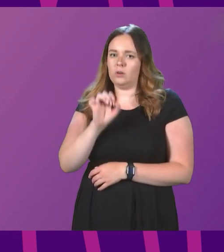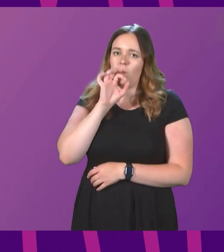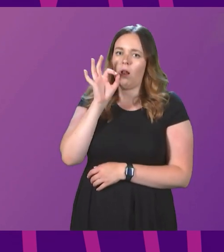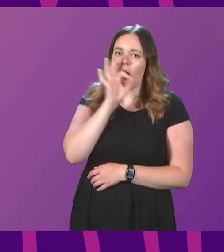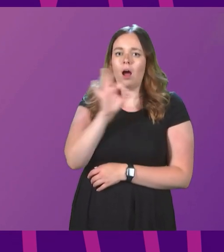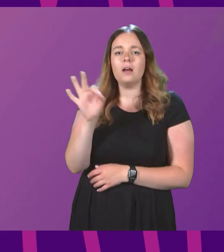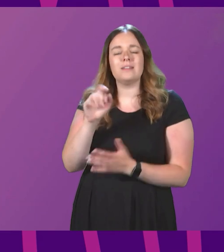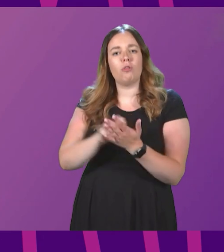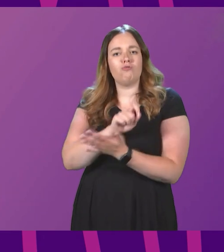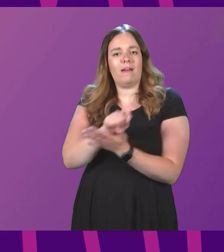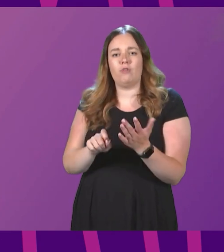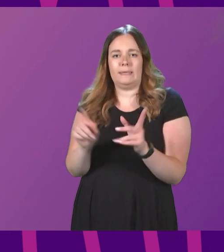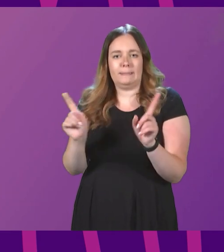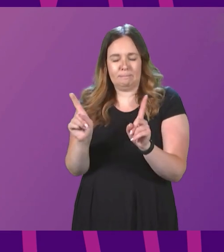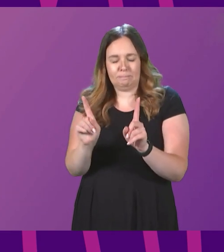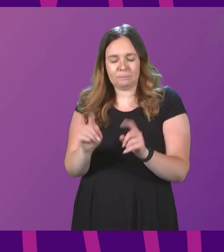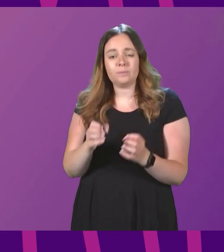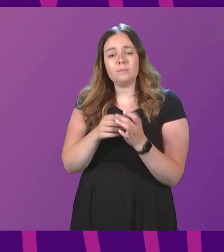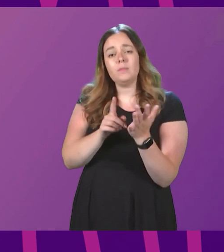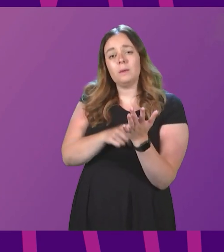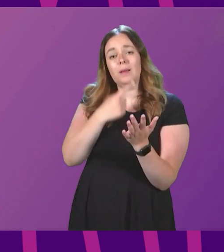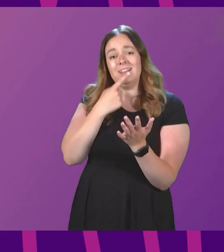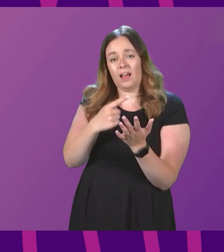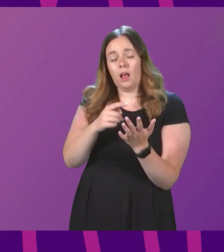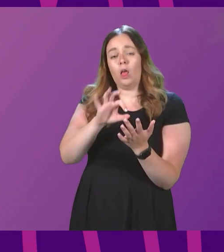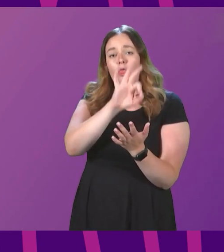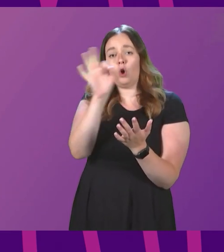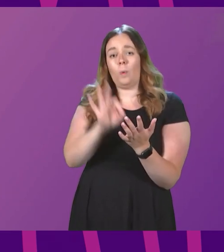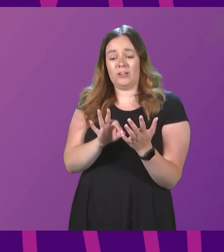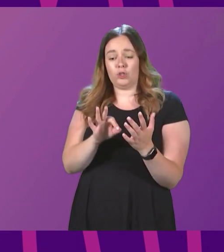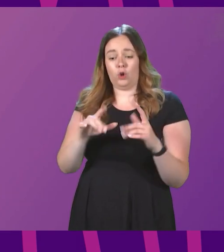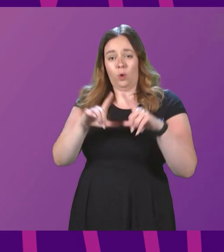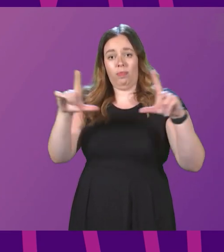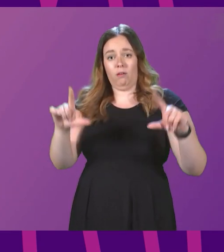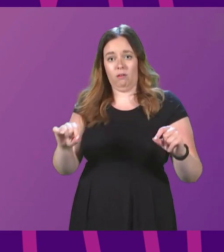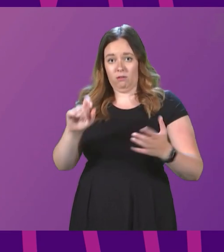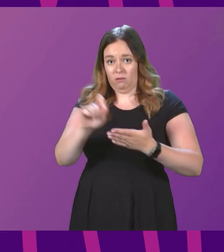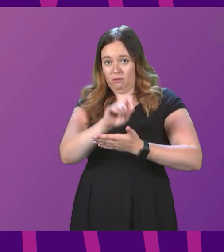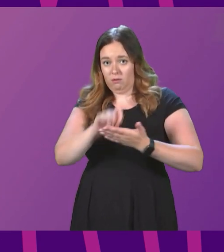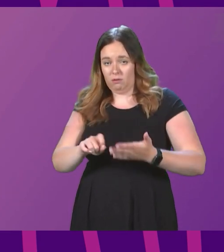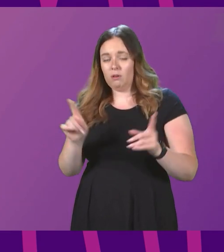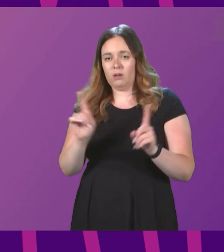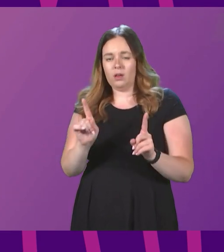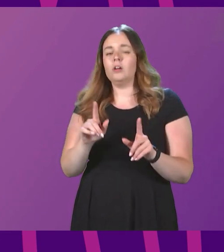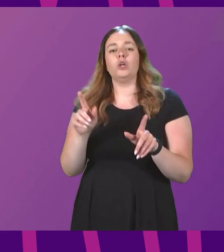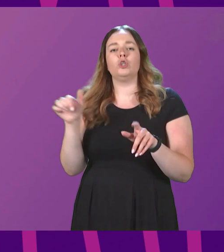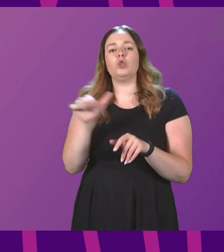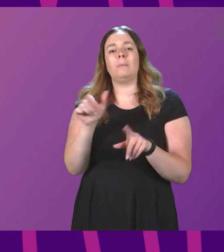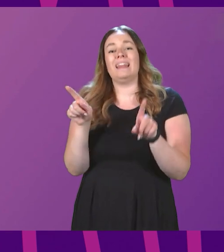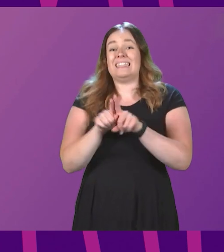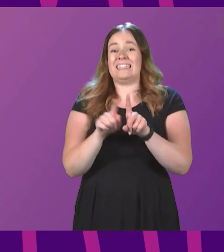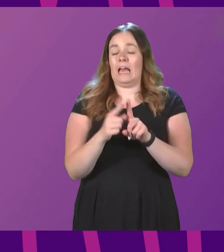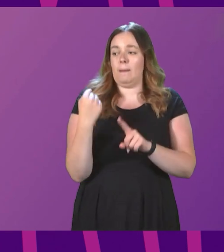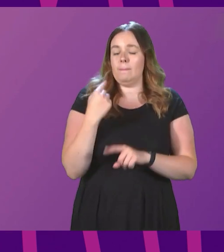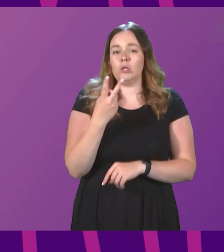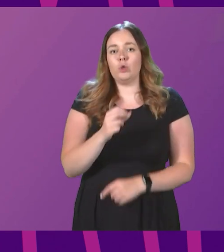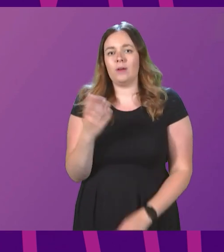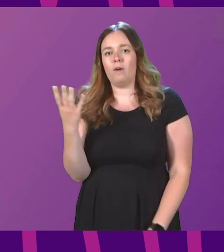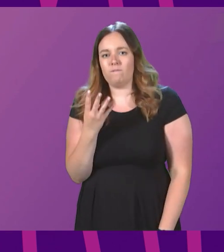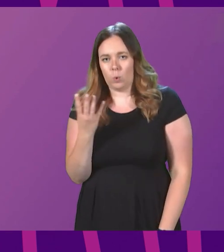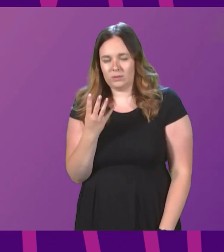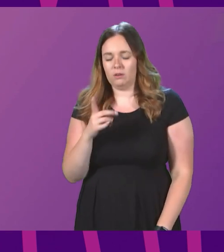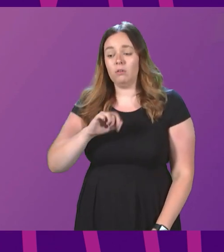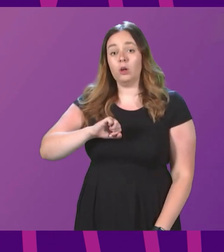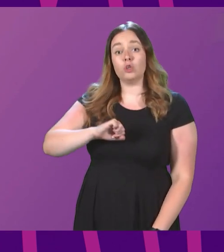the referendum. The bill states that the question on the ballot paper should be just as it was in 2014, should